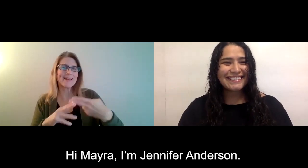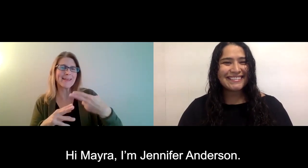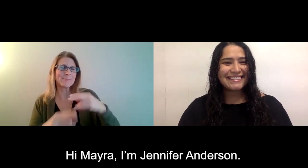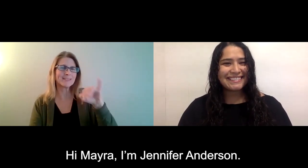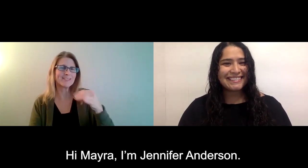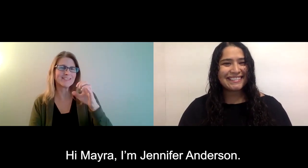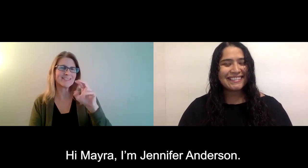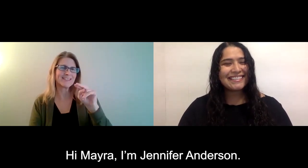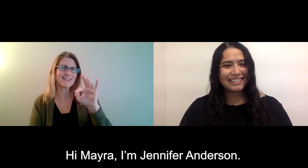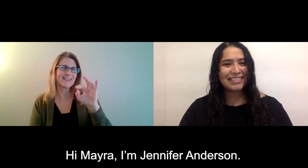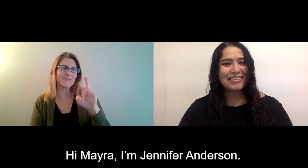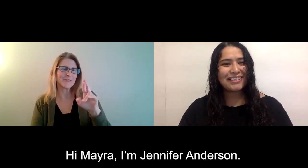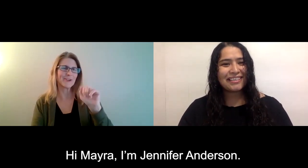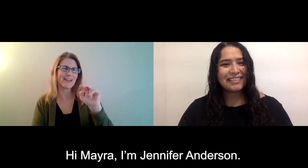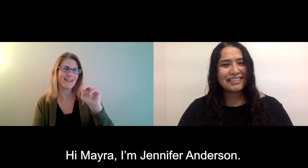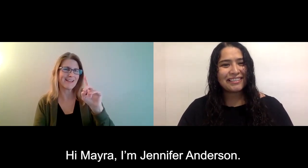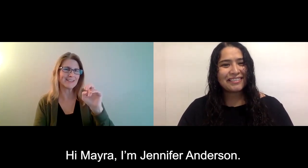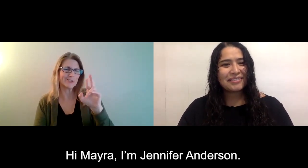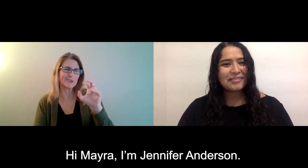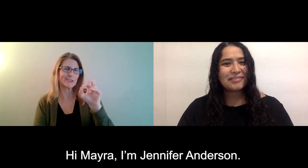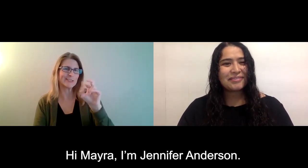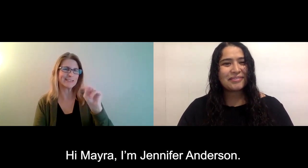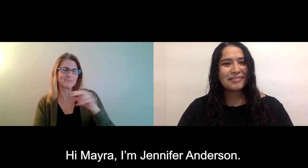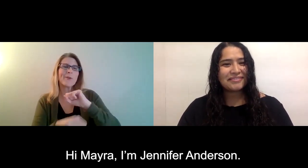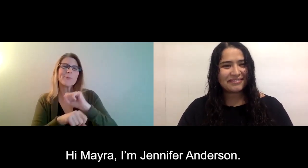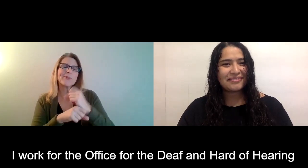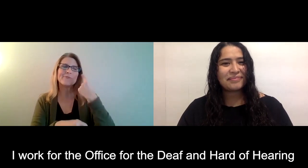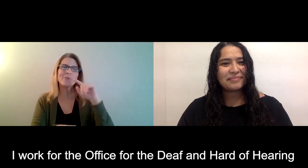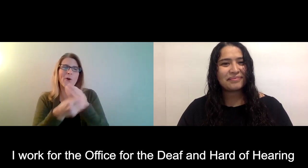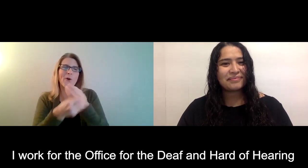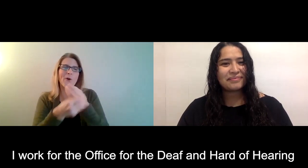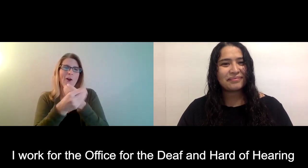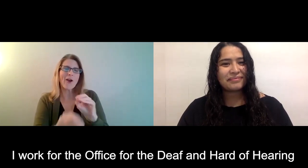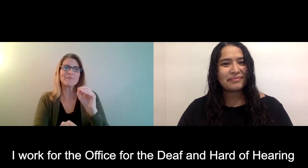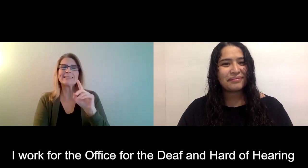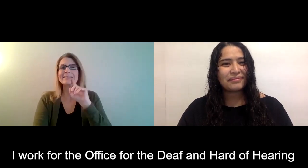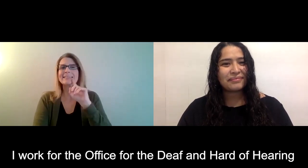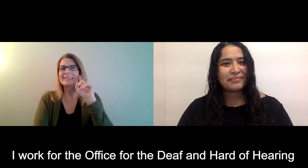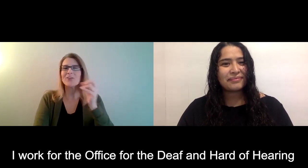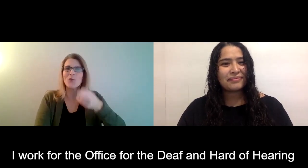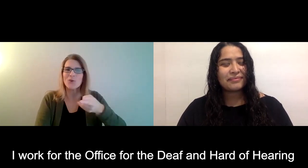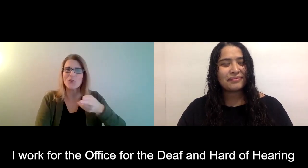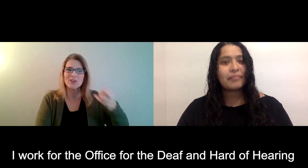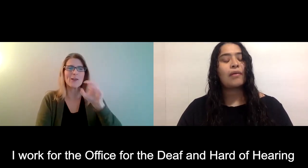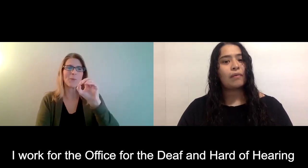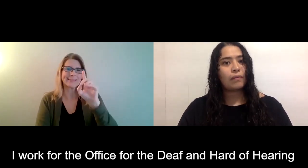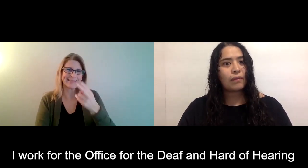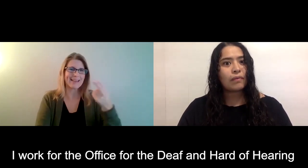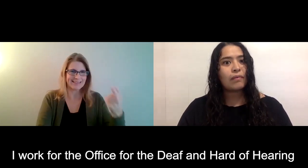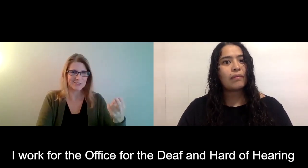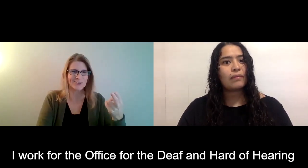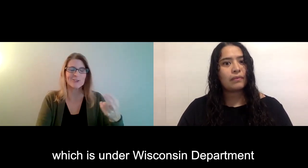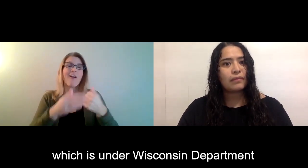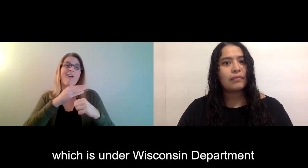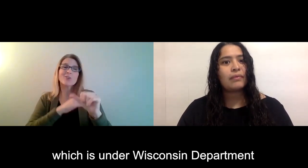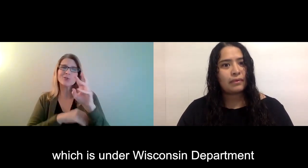Hi, Myra. I'm Jennifer Anderson, and I work for the Office for the Deaf and Hard of Hearing,